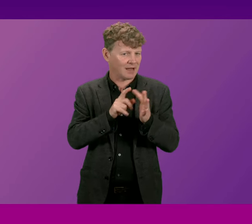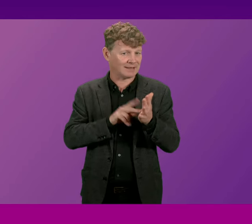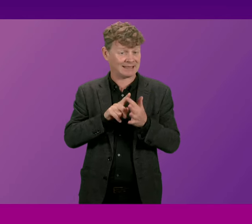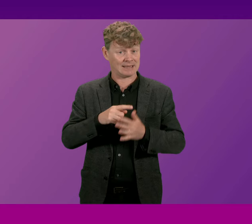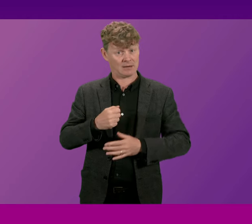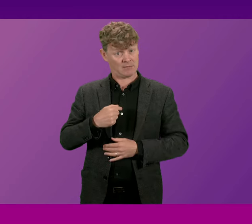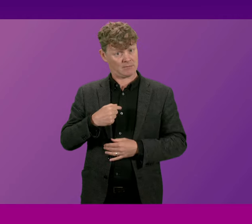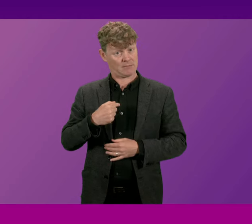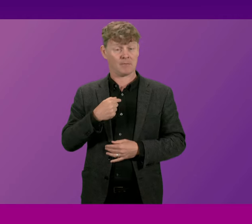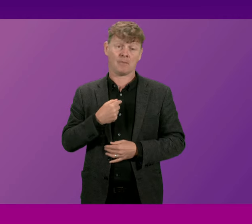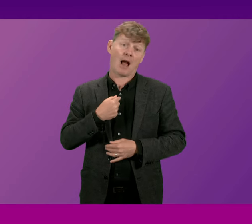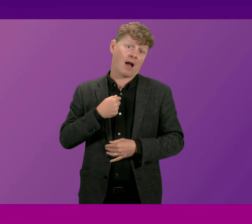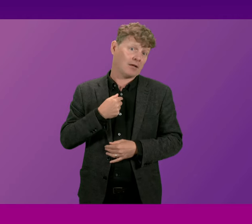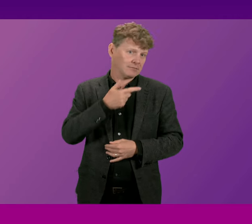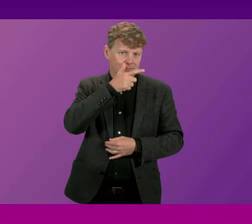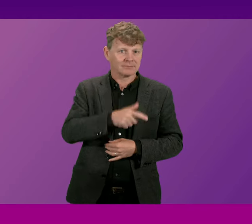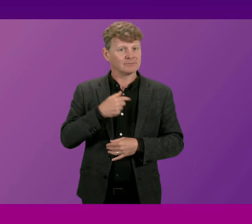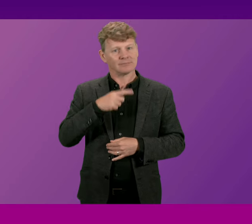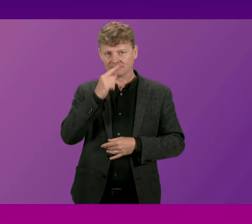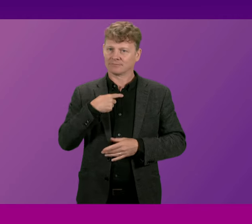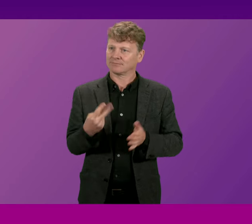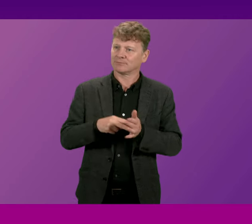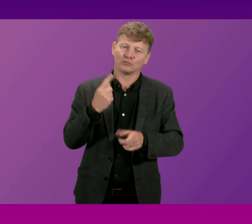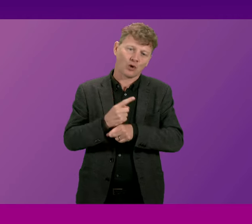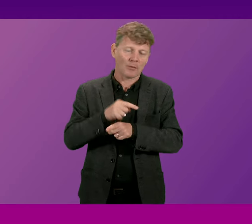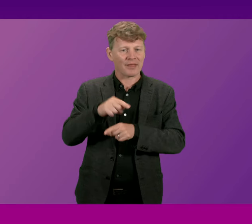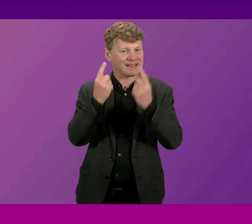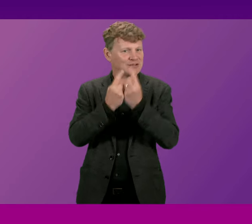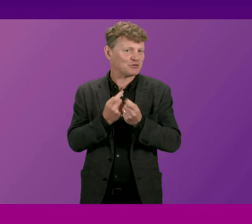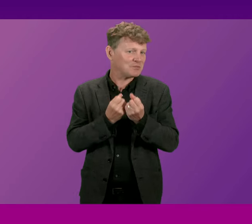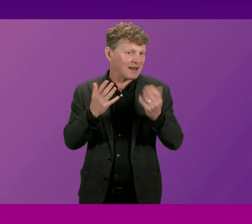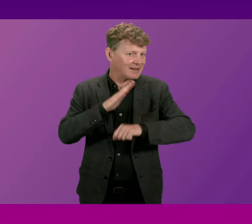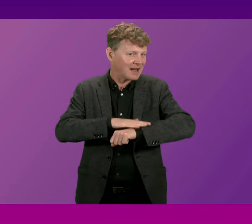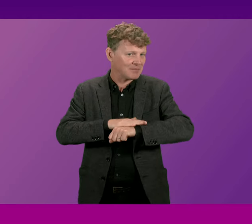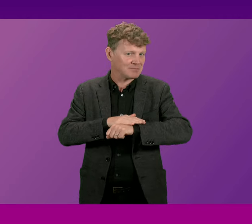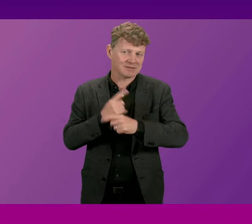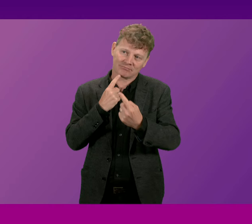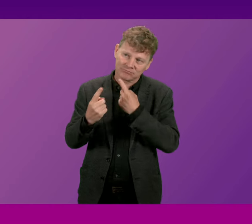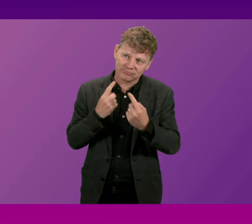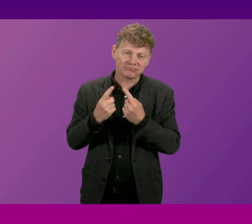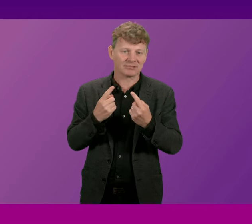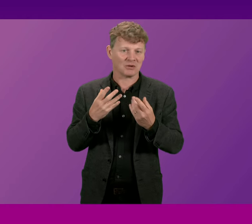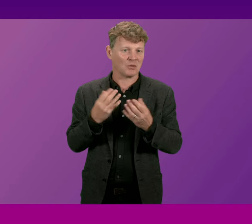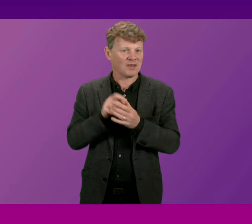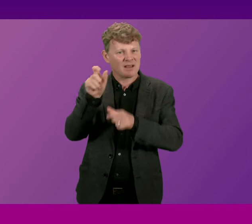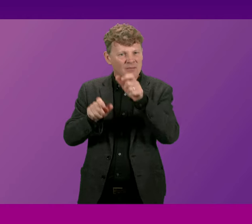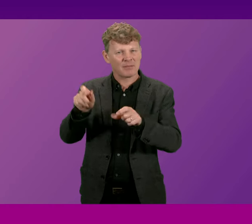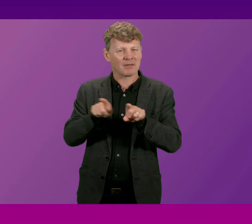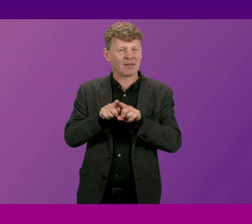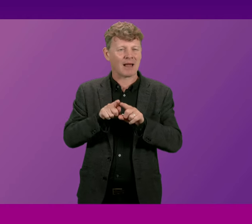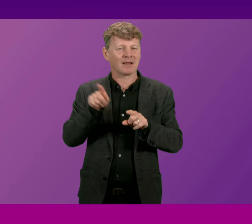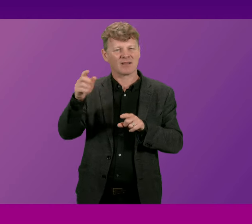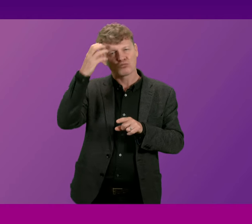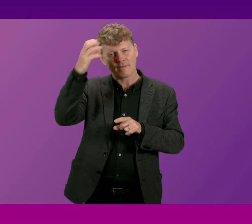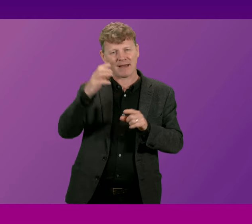to talk about these issues on many occasions with individuals such as Professor Mike Ferguson